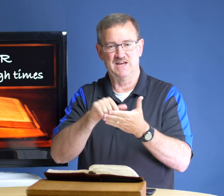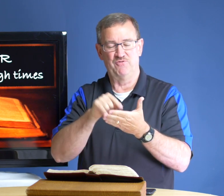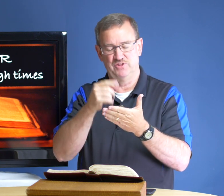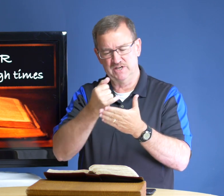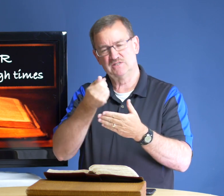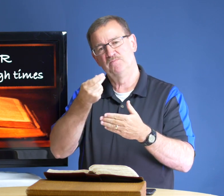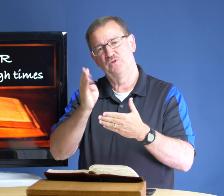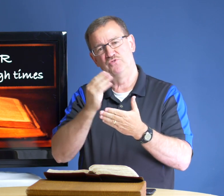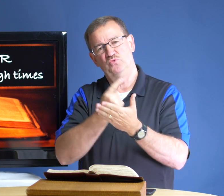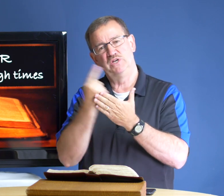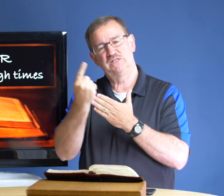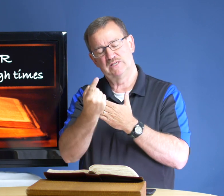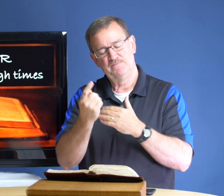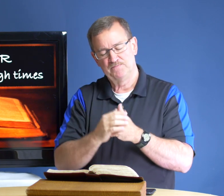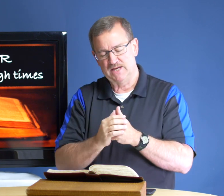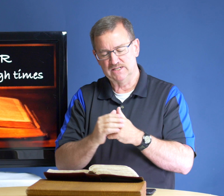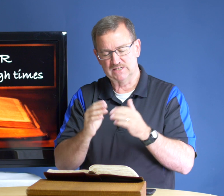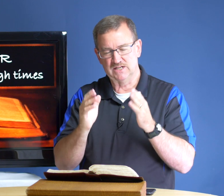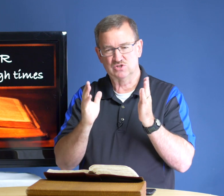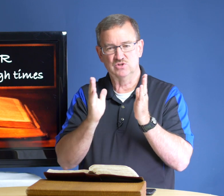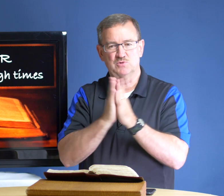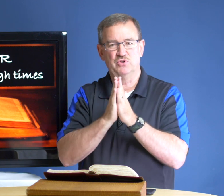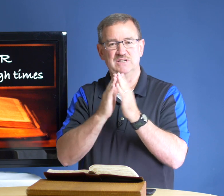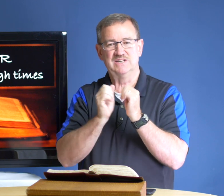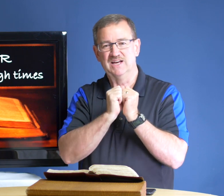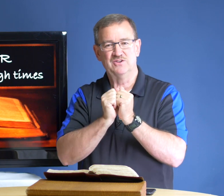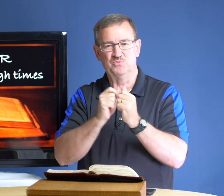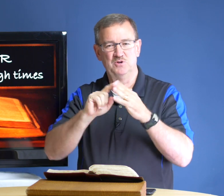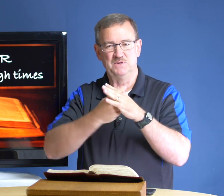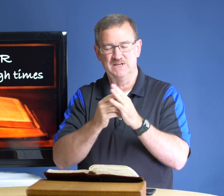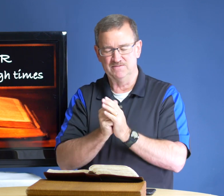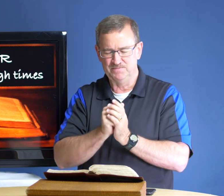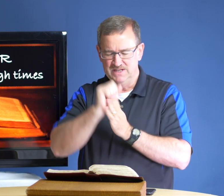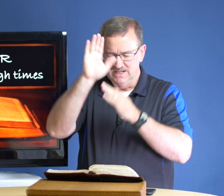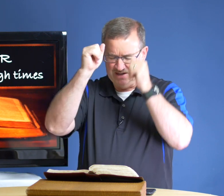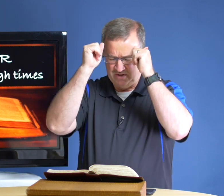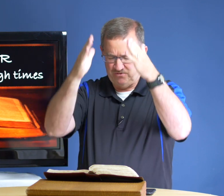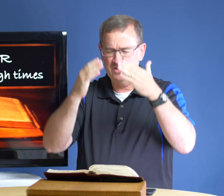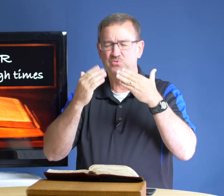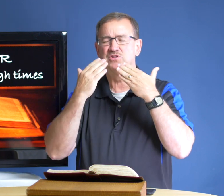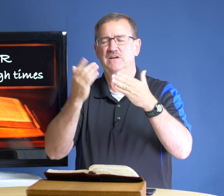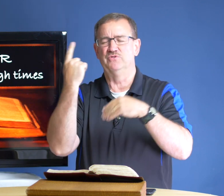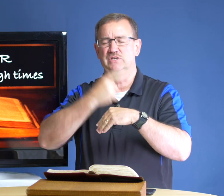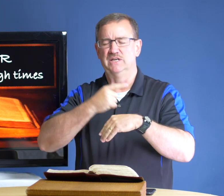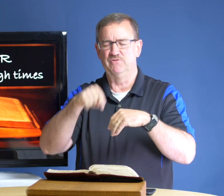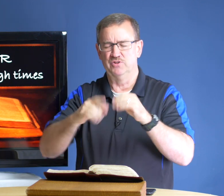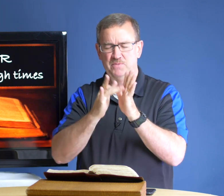that for the next few weeks and uh so let's pray together and we'll begin heavenly father we're thankful today for the